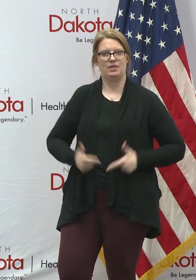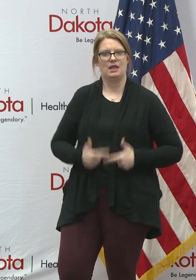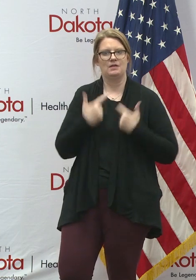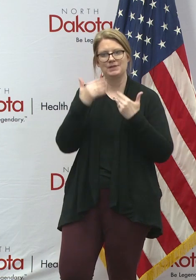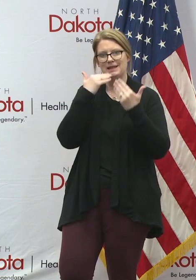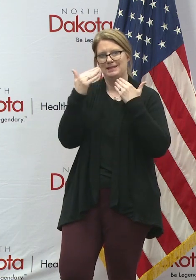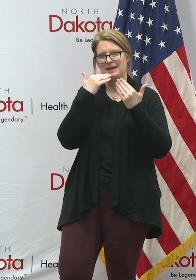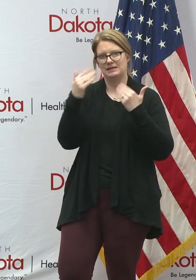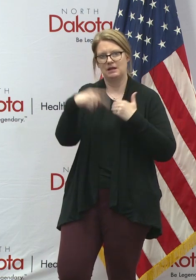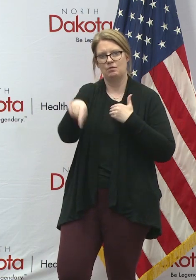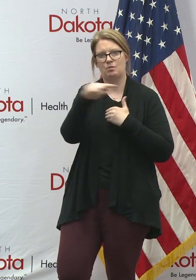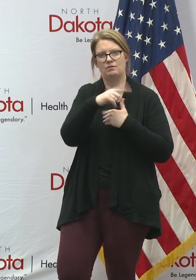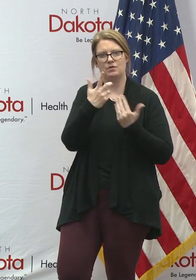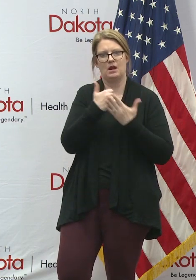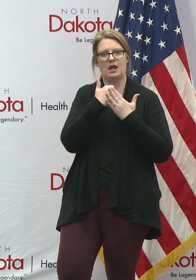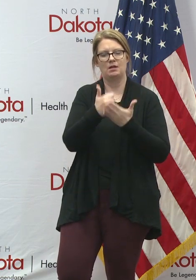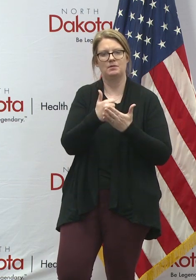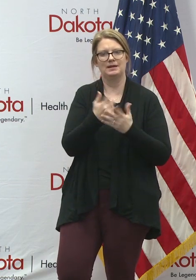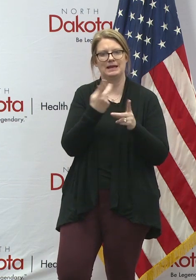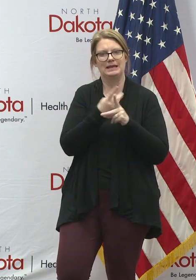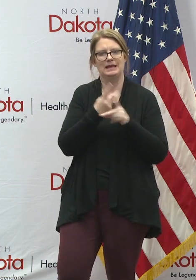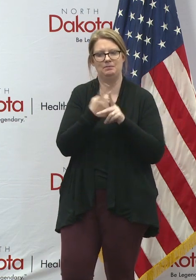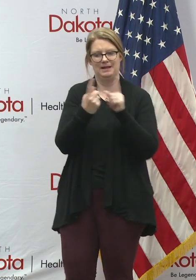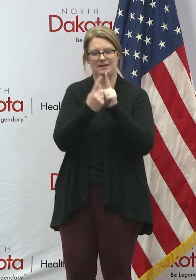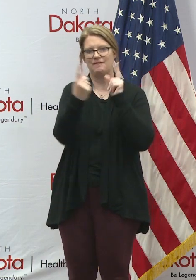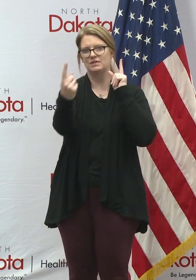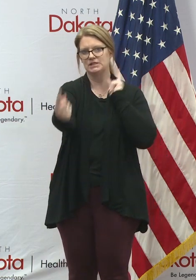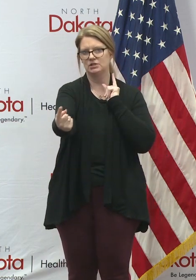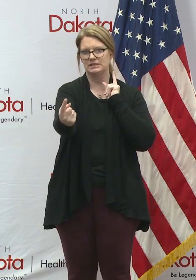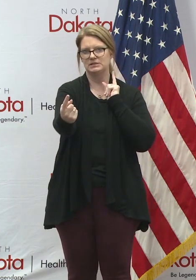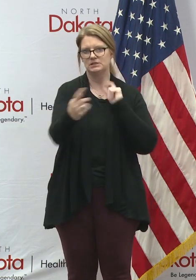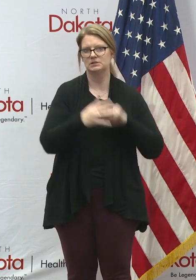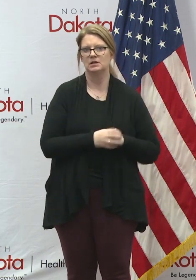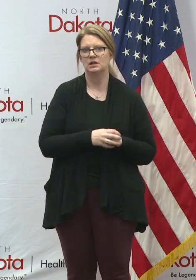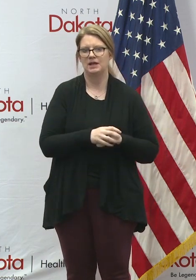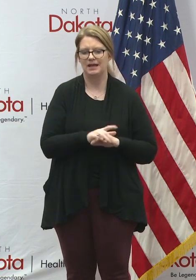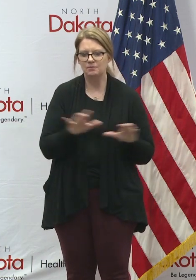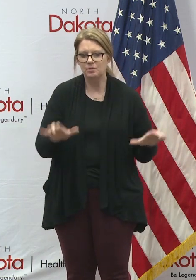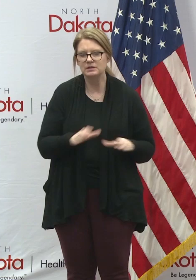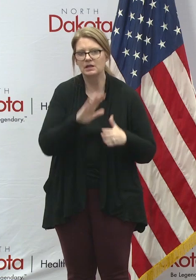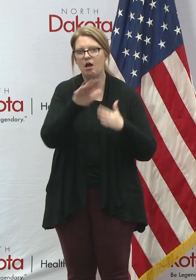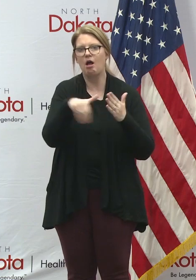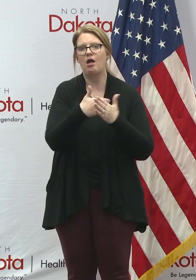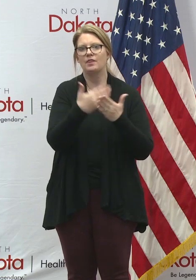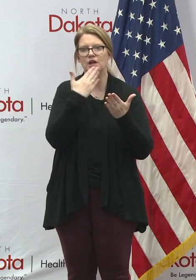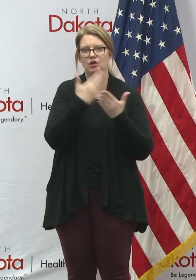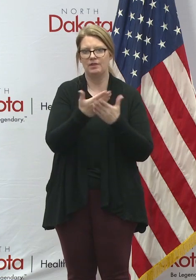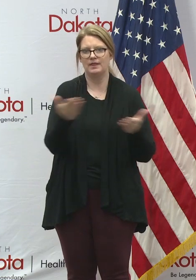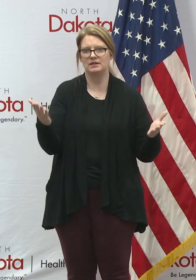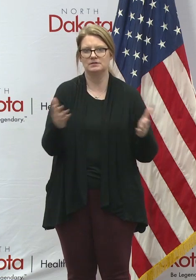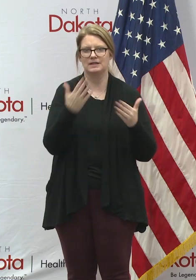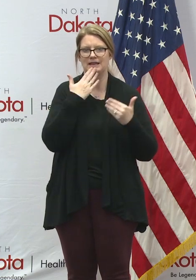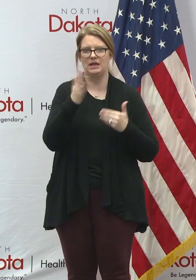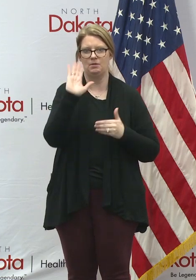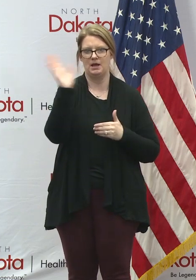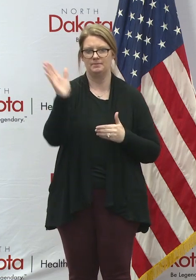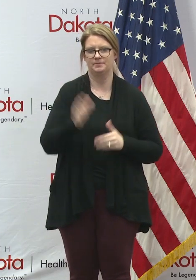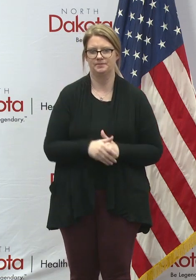thanks everybody for doing their part on, uh, keeping physical distance and, uh, practicing all the good practices. Thank you. Bye.